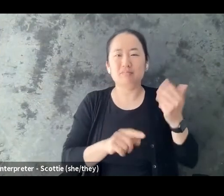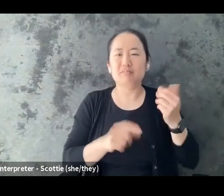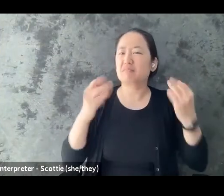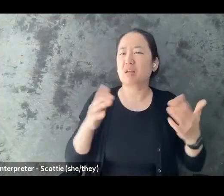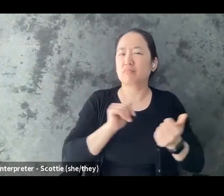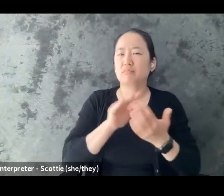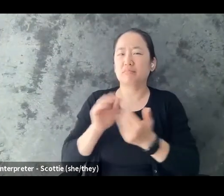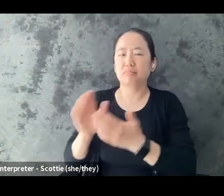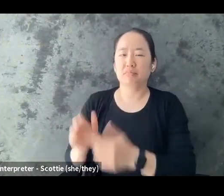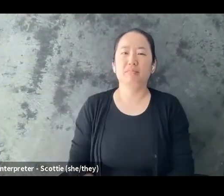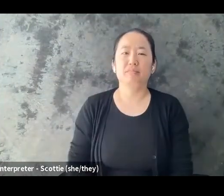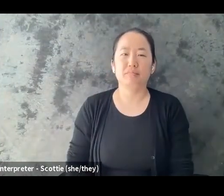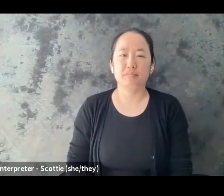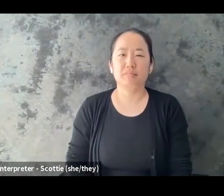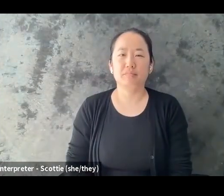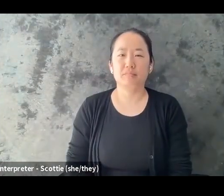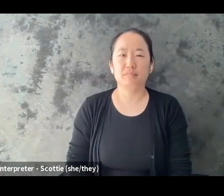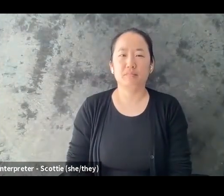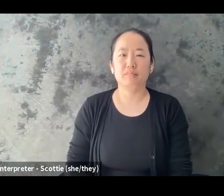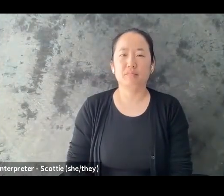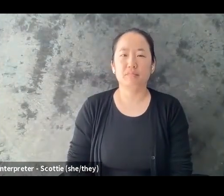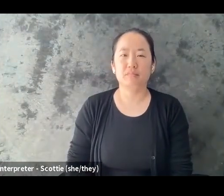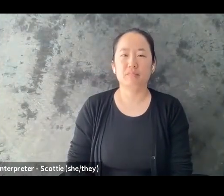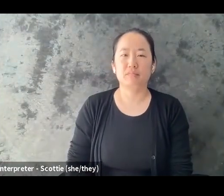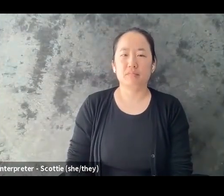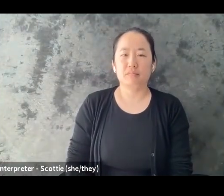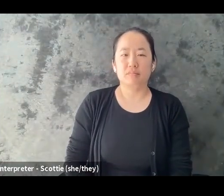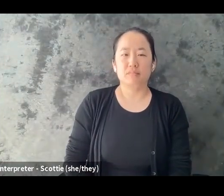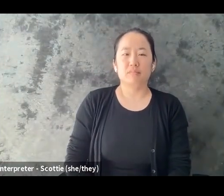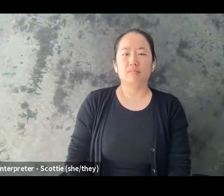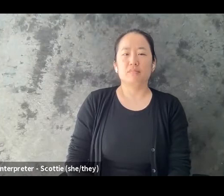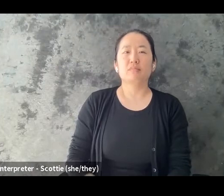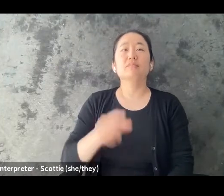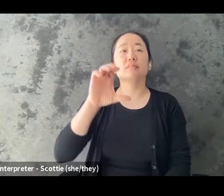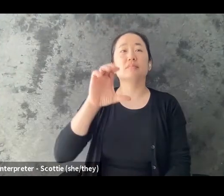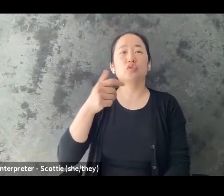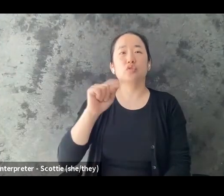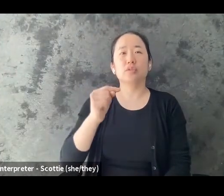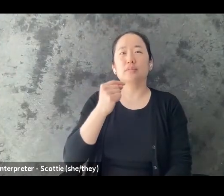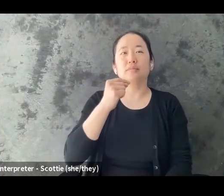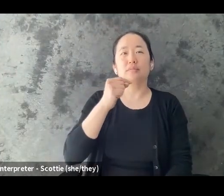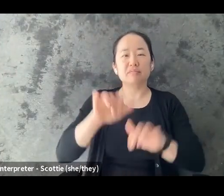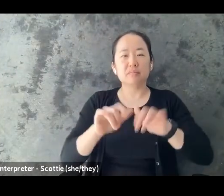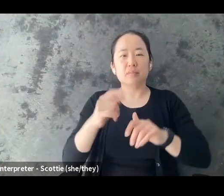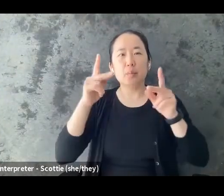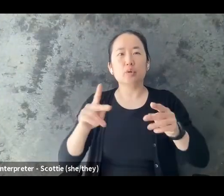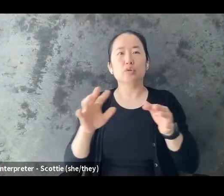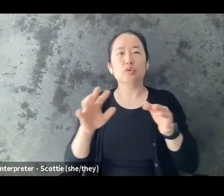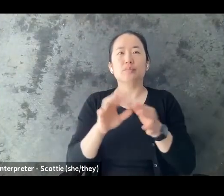someone sharing in the chat that they're willing to share because they've learned that their truth is what